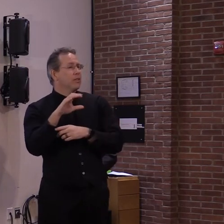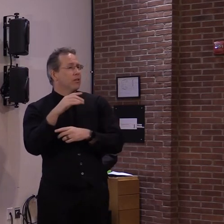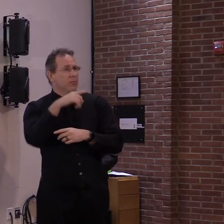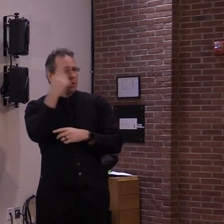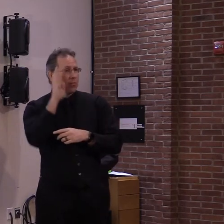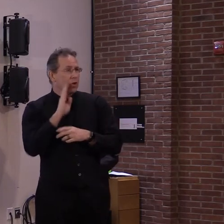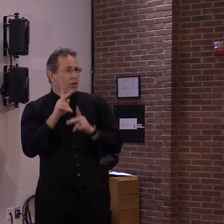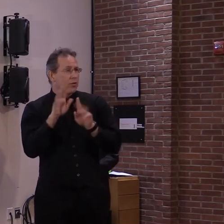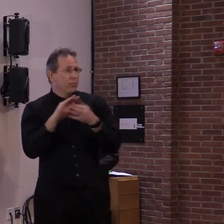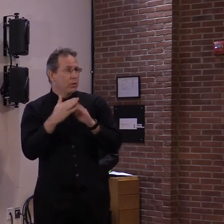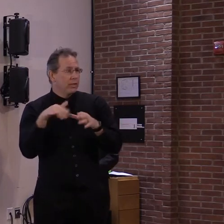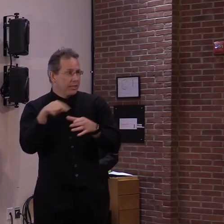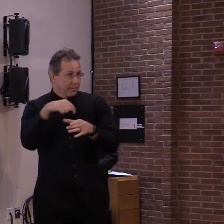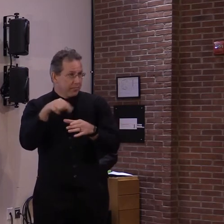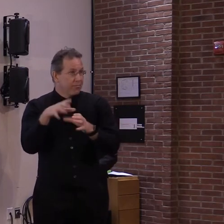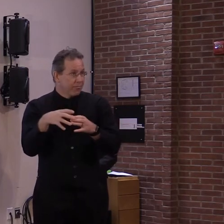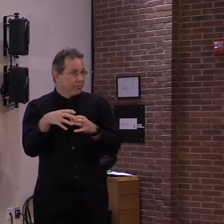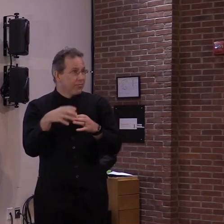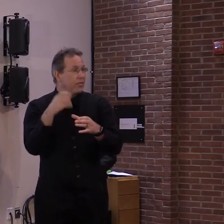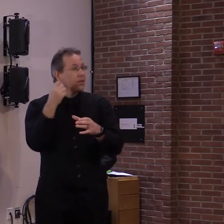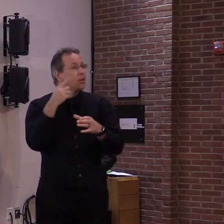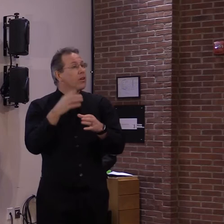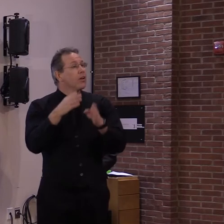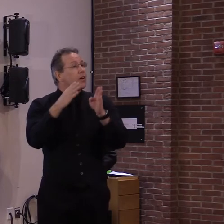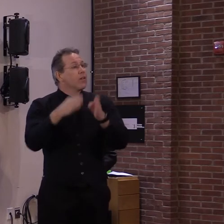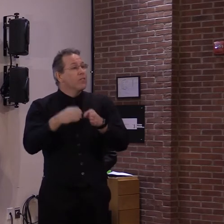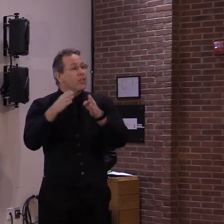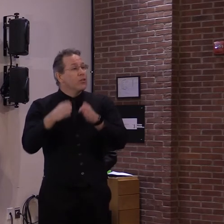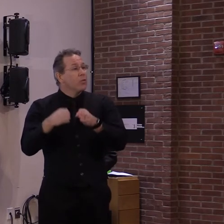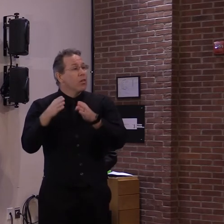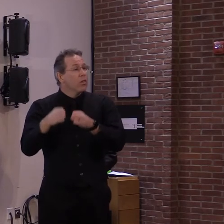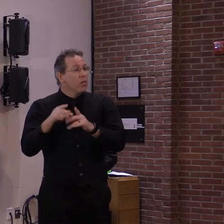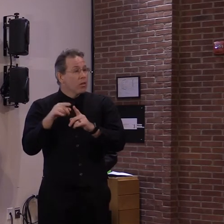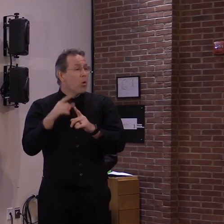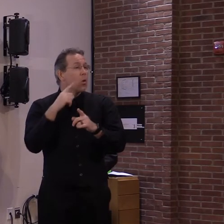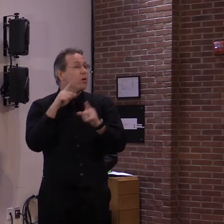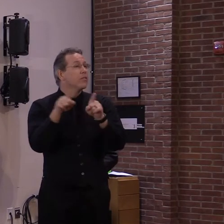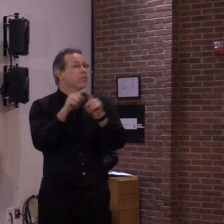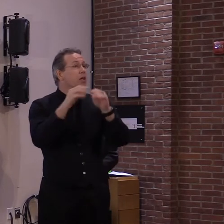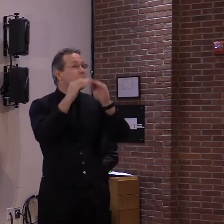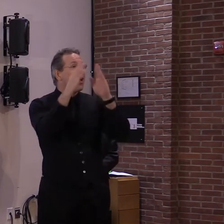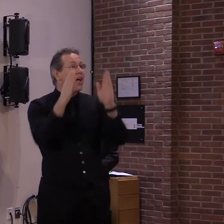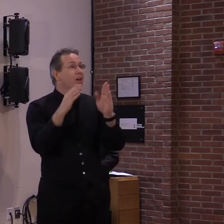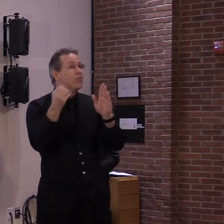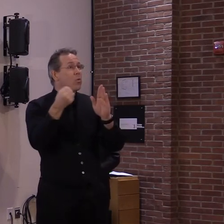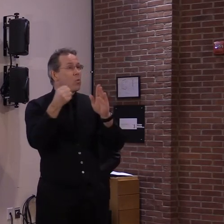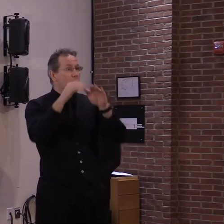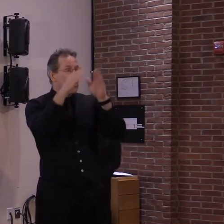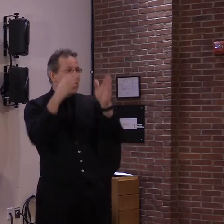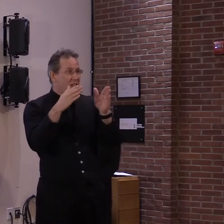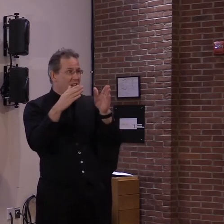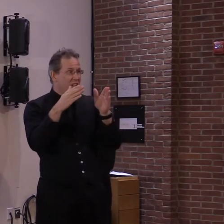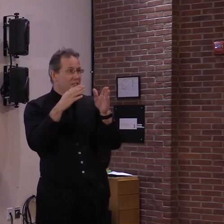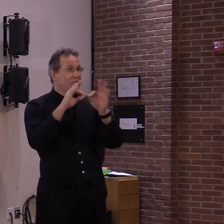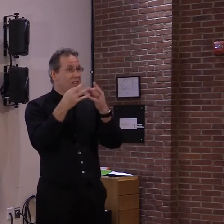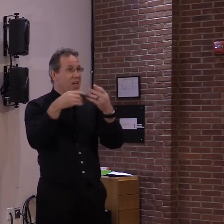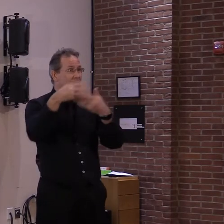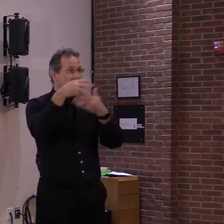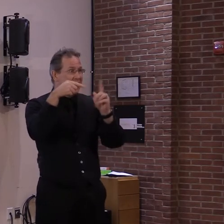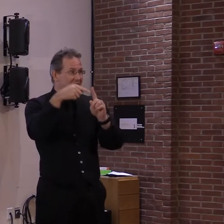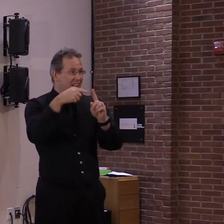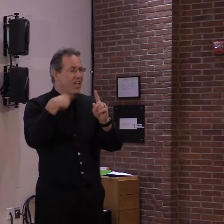individuals in the same household. So when you look at what we call a community vulnerability index,